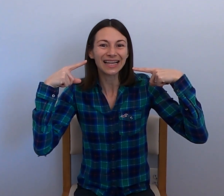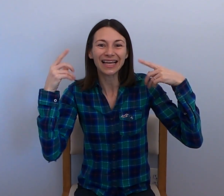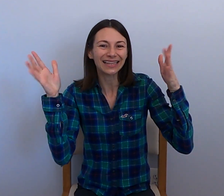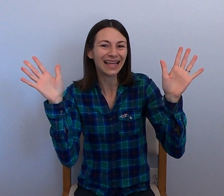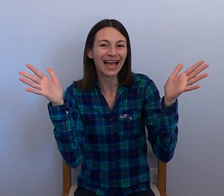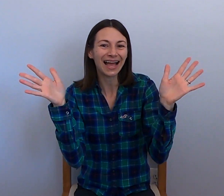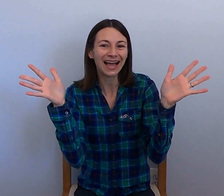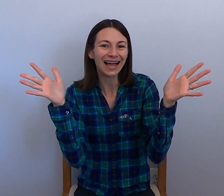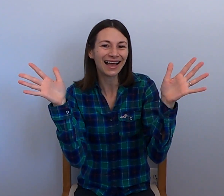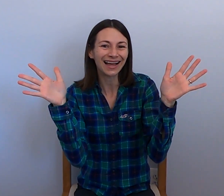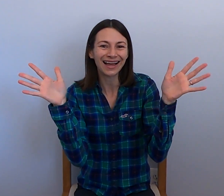like that